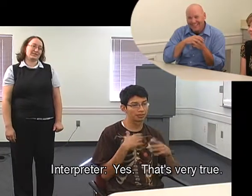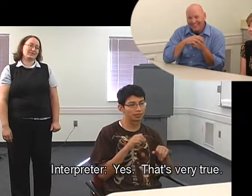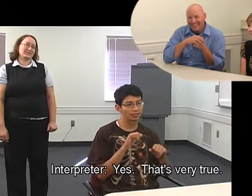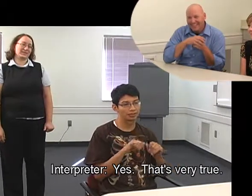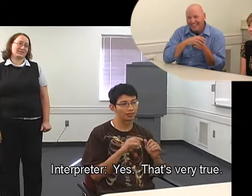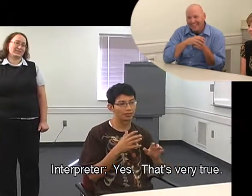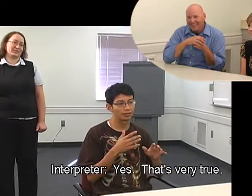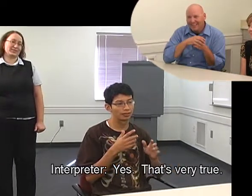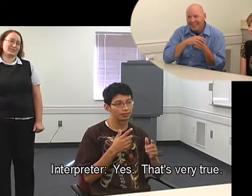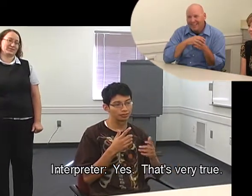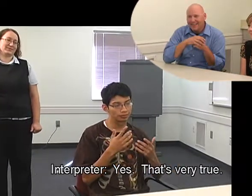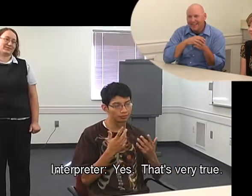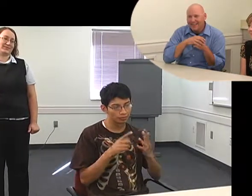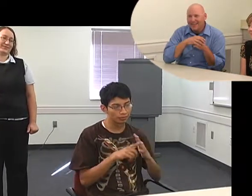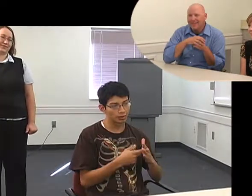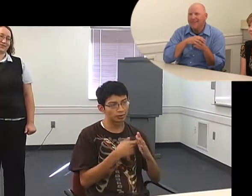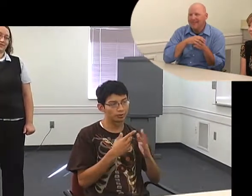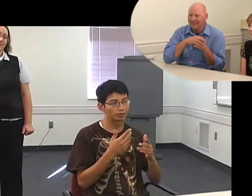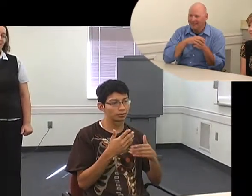yes that's that's very true